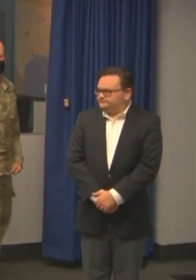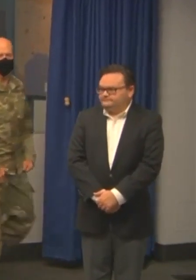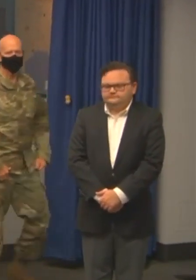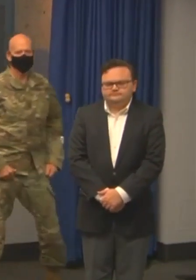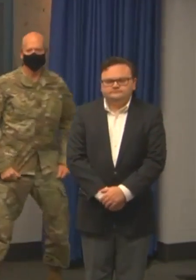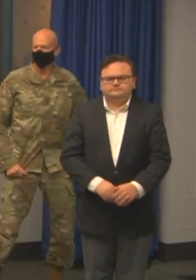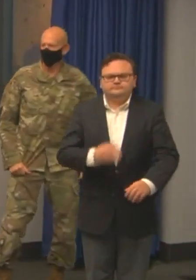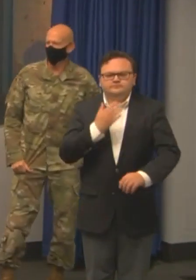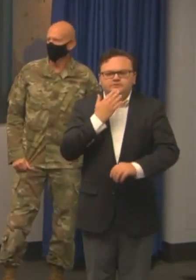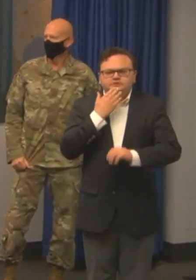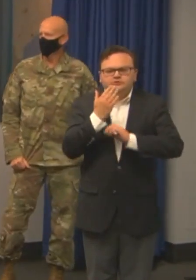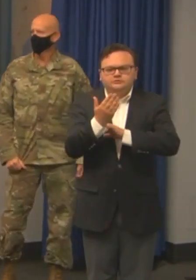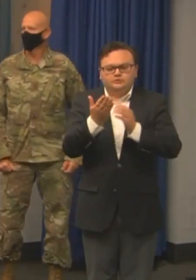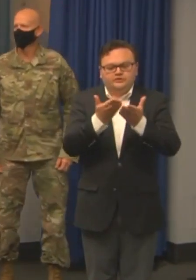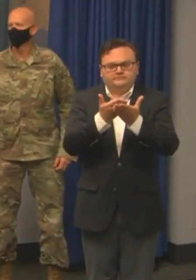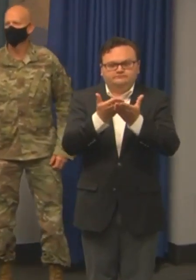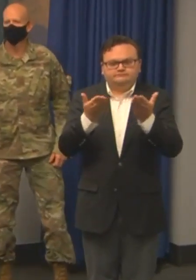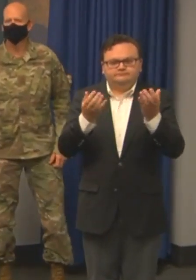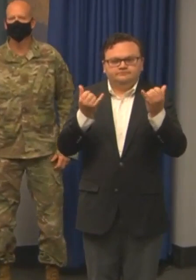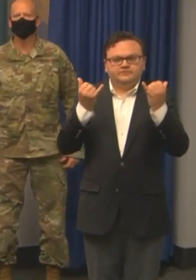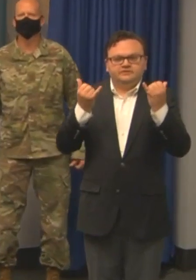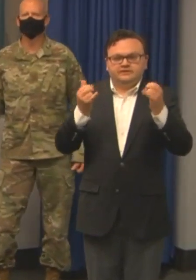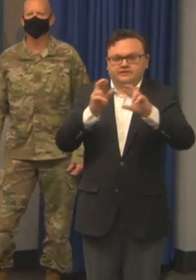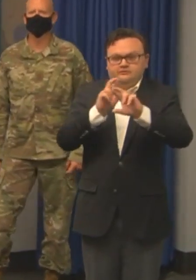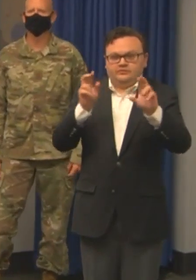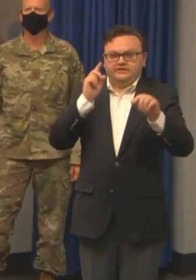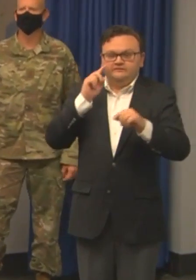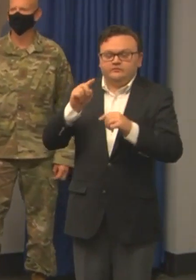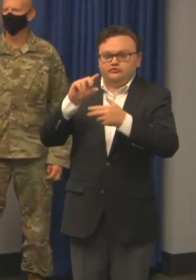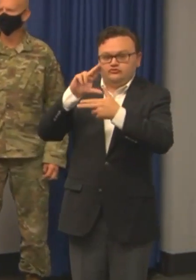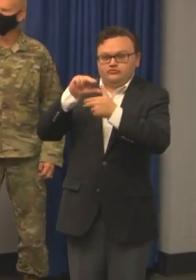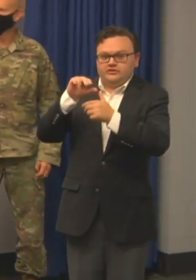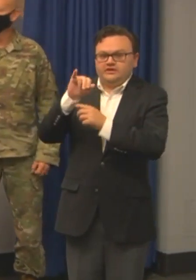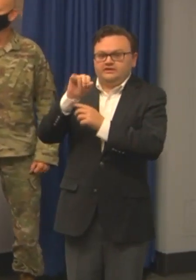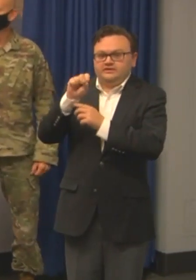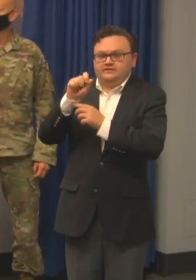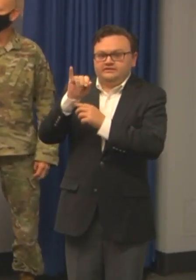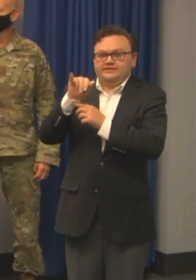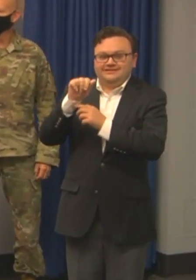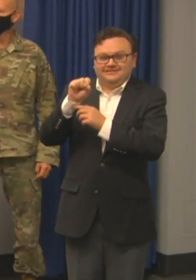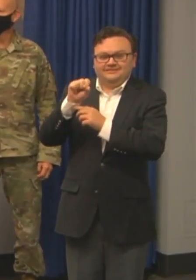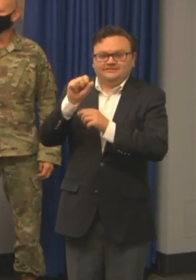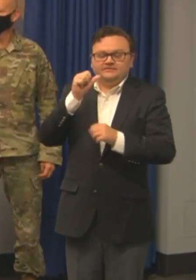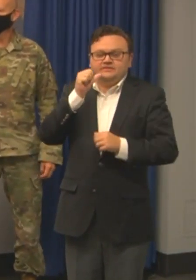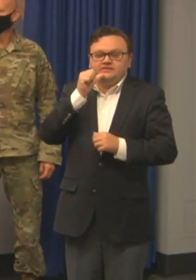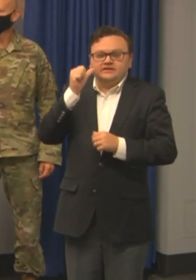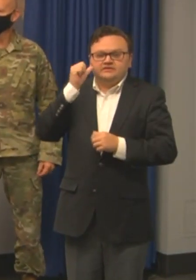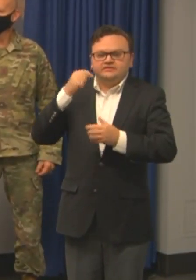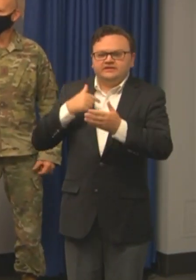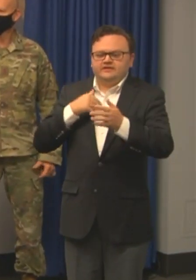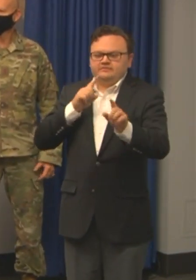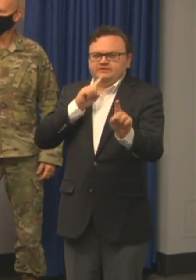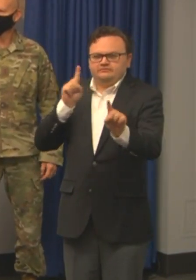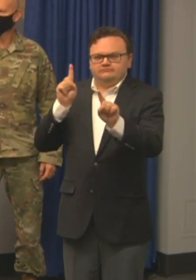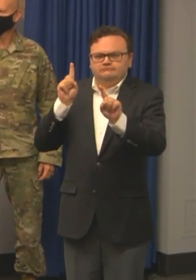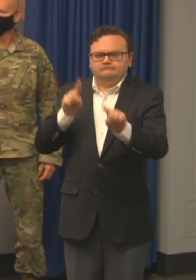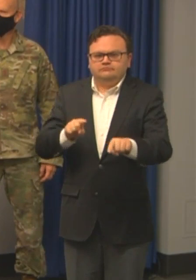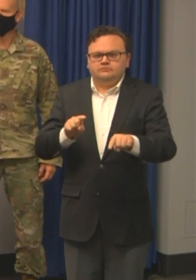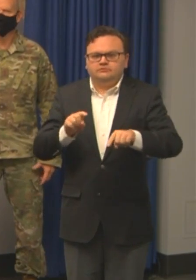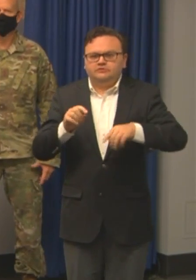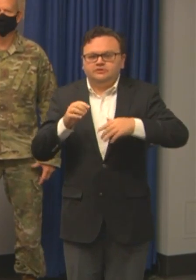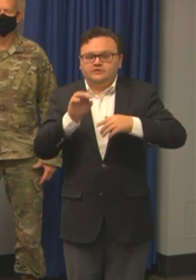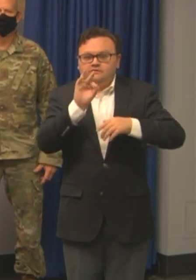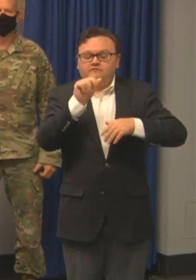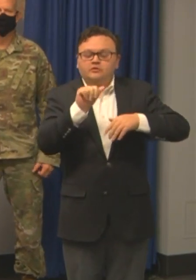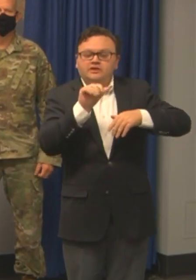Well, good morning. In preparation for Hurricane Isaias, signed an executive order yesterday to declare a state of emergency in every coastal